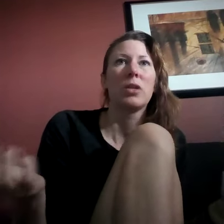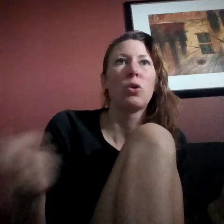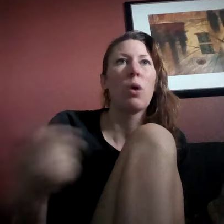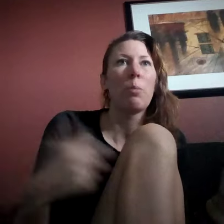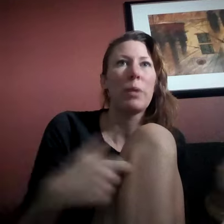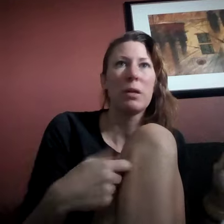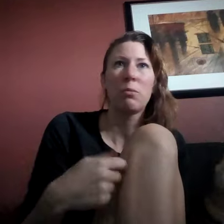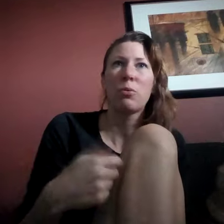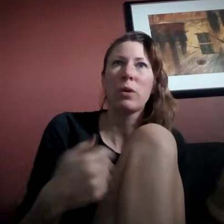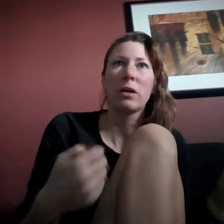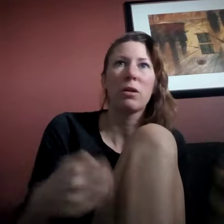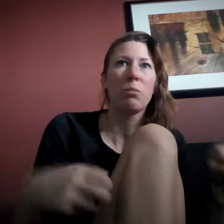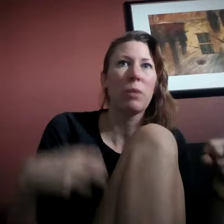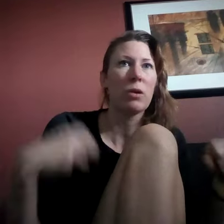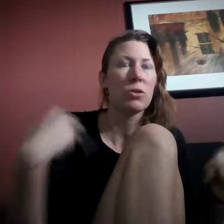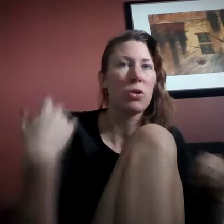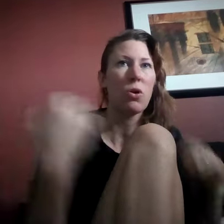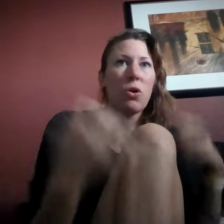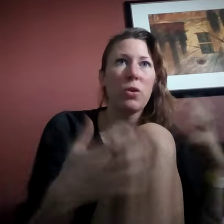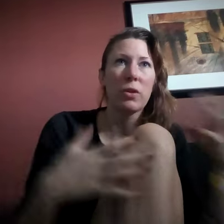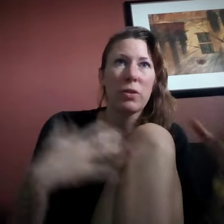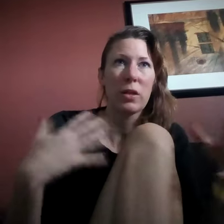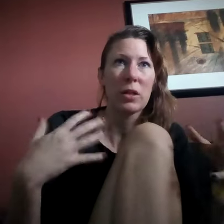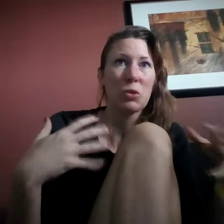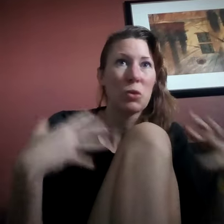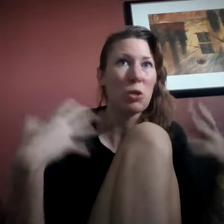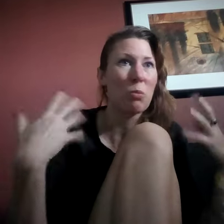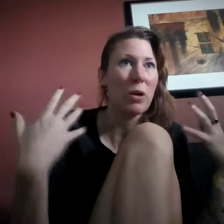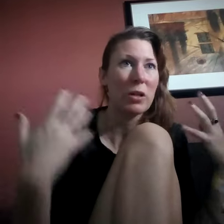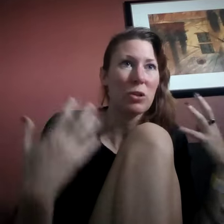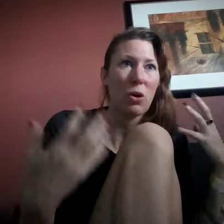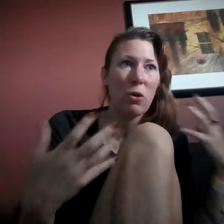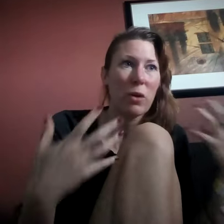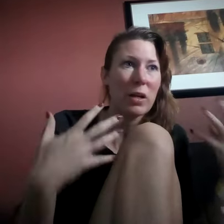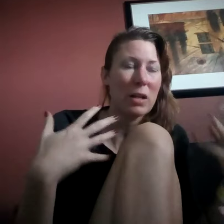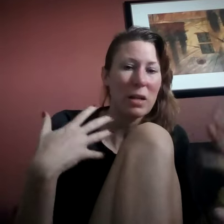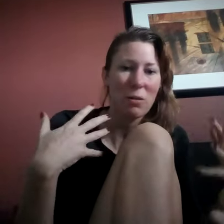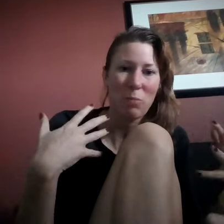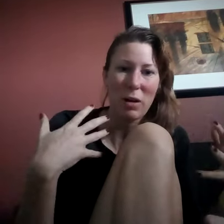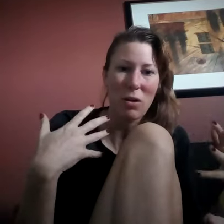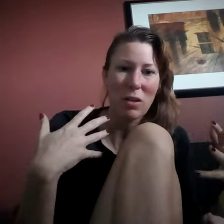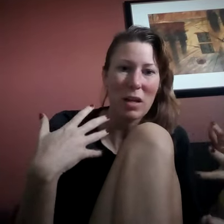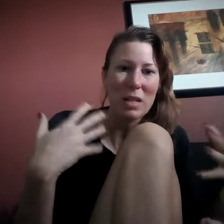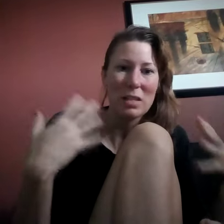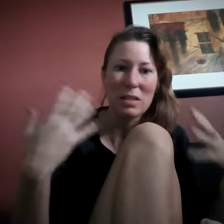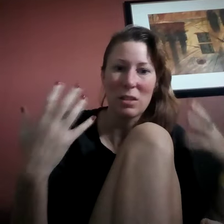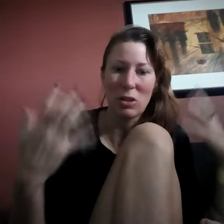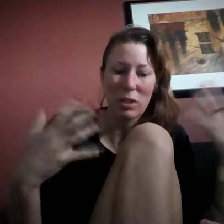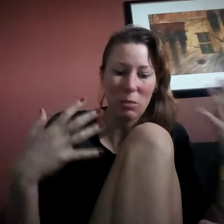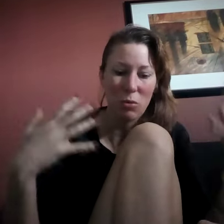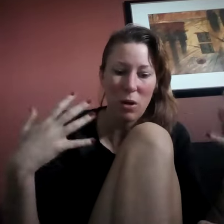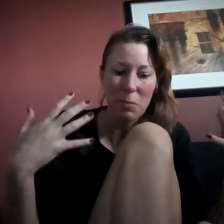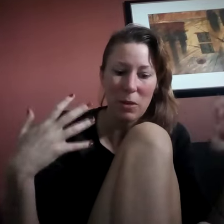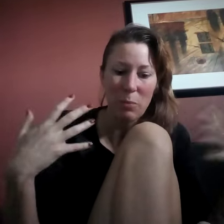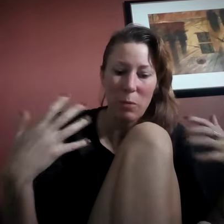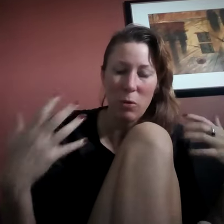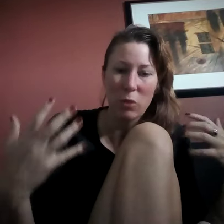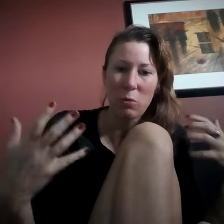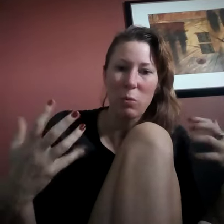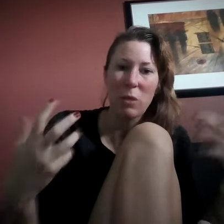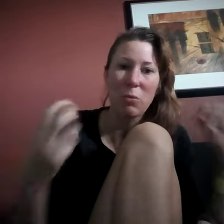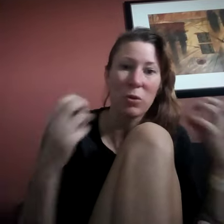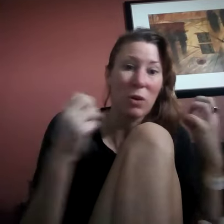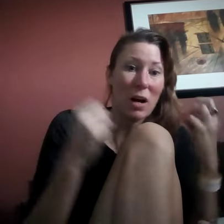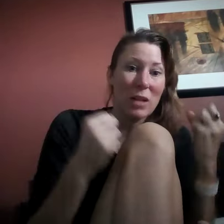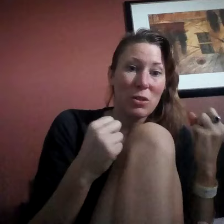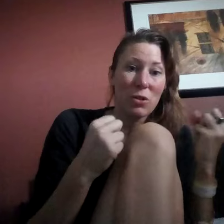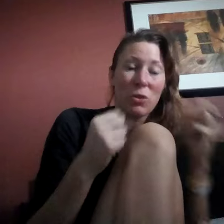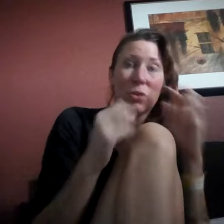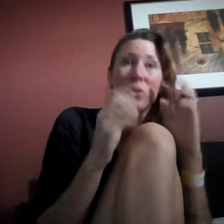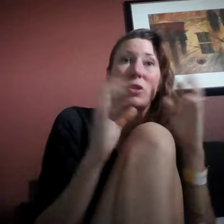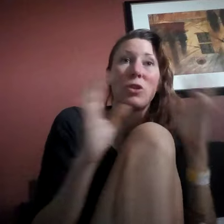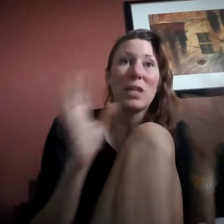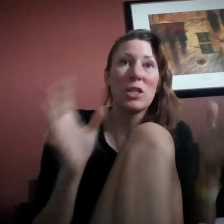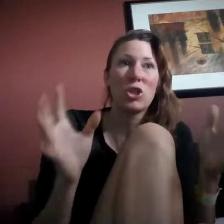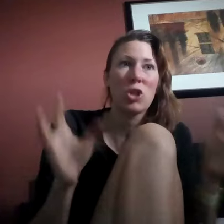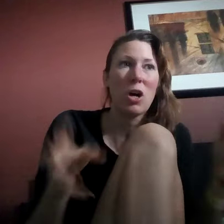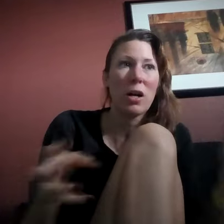you know, a pinprick compared to all the things when your body's already kind of paralyzed and you're getting propped up by multiple people and your eyes are closed and you're in shock